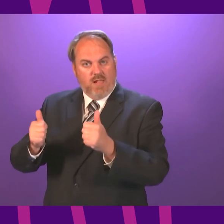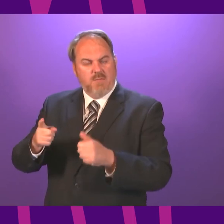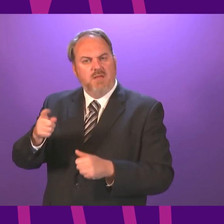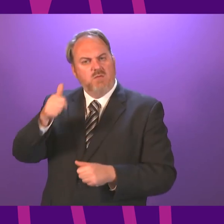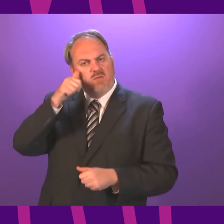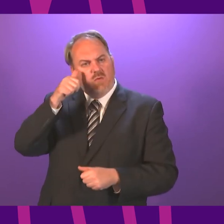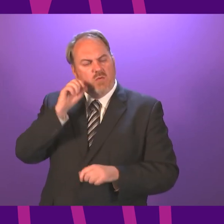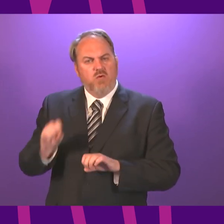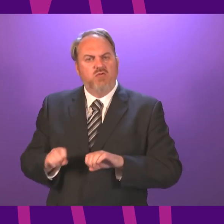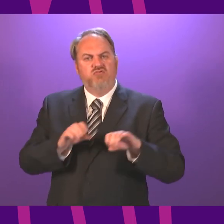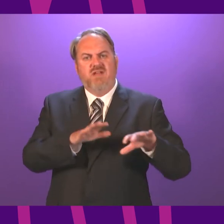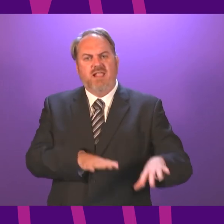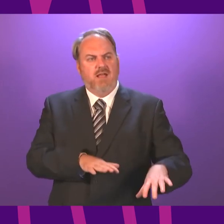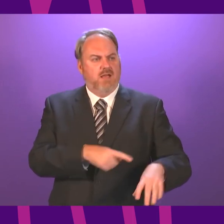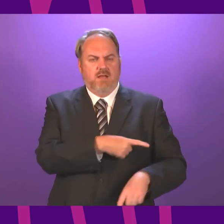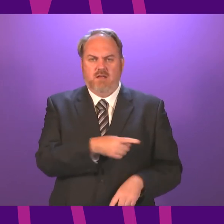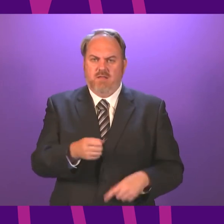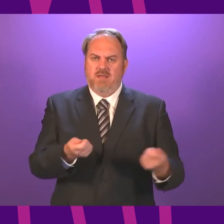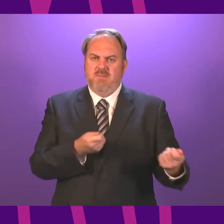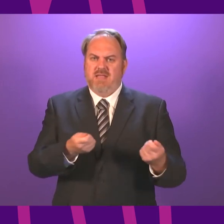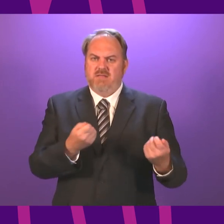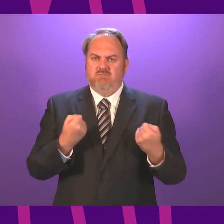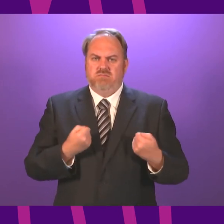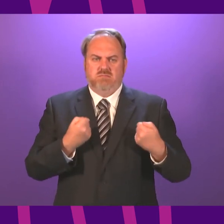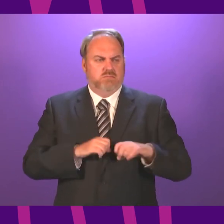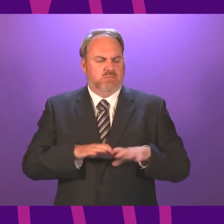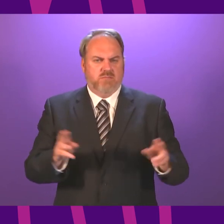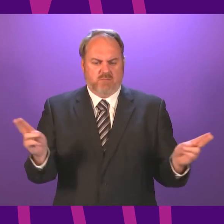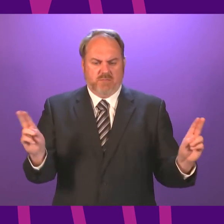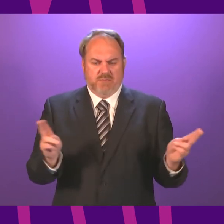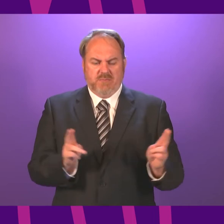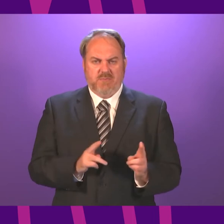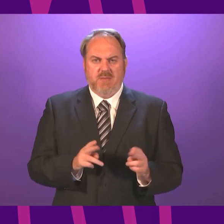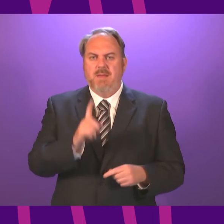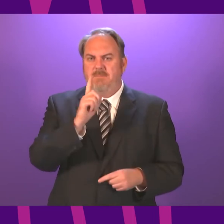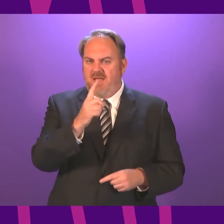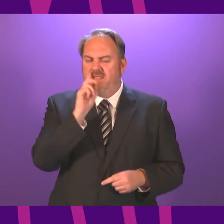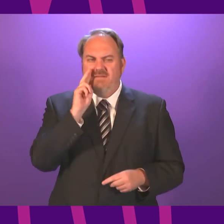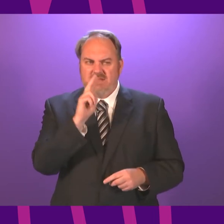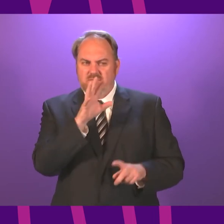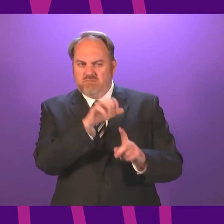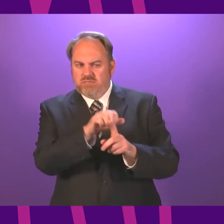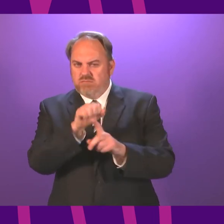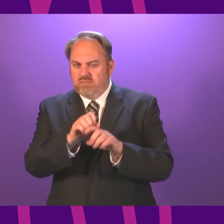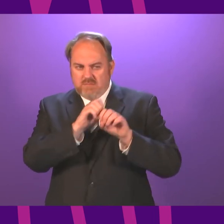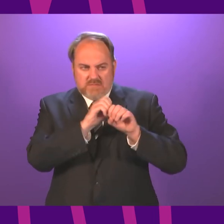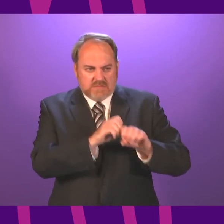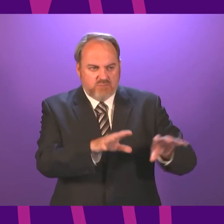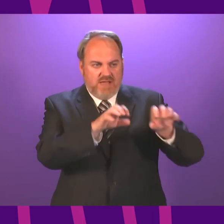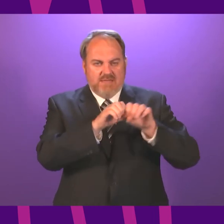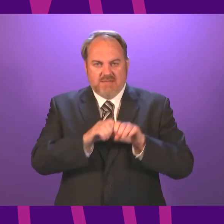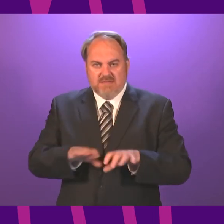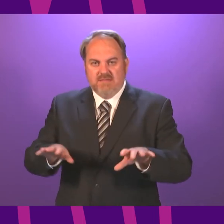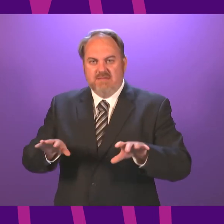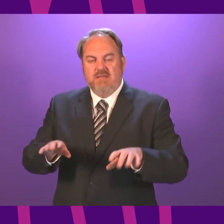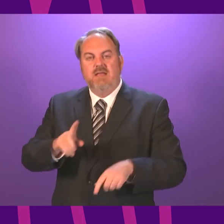for instance, has been highly successful in managing the initial spread of coronavirus, but has experienced a series of small outbreaks in recent months. These are related to the slow